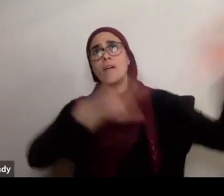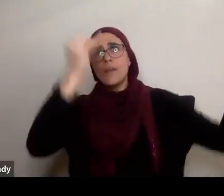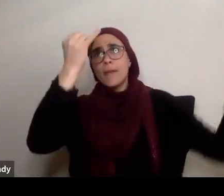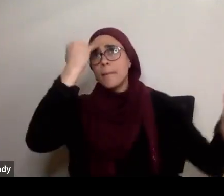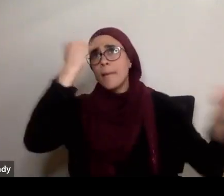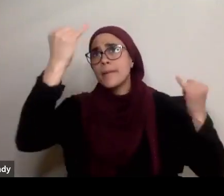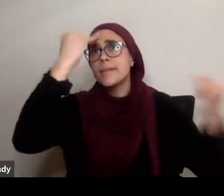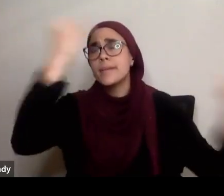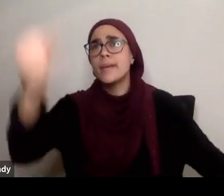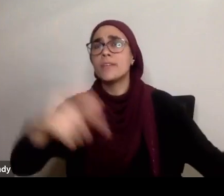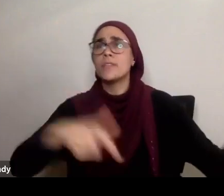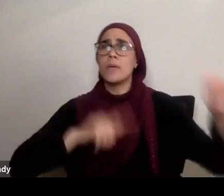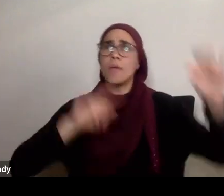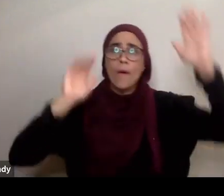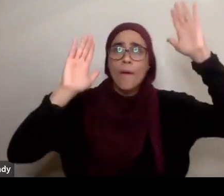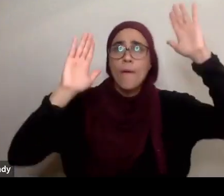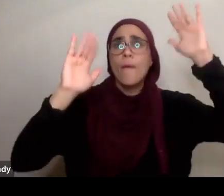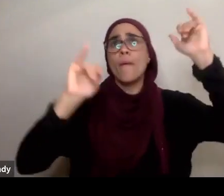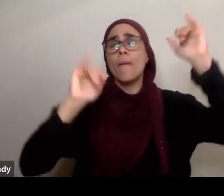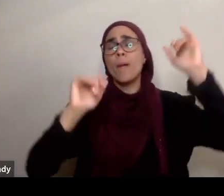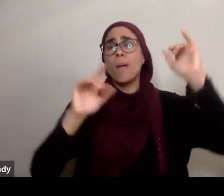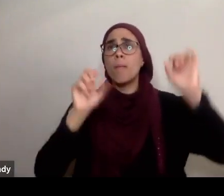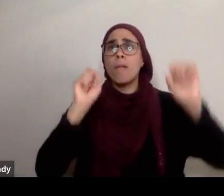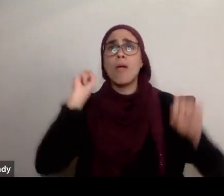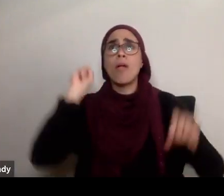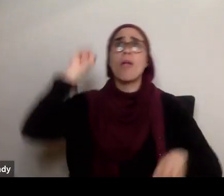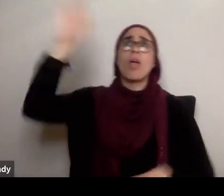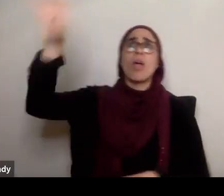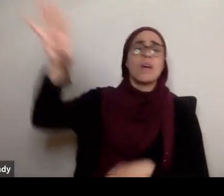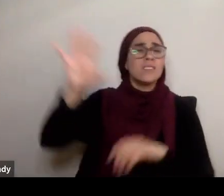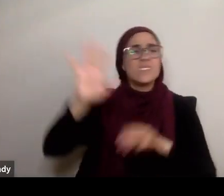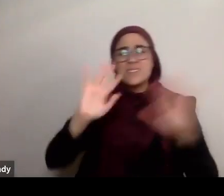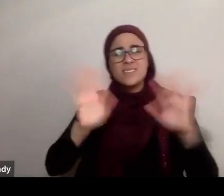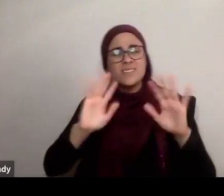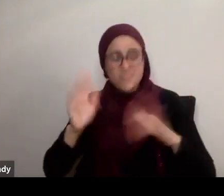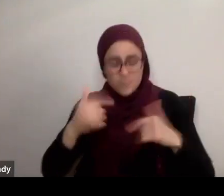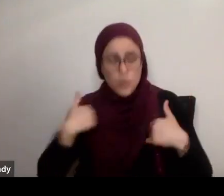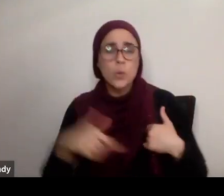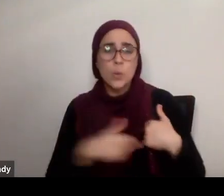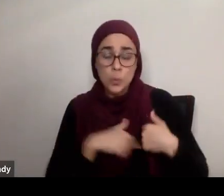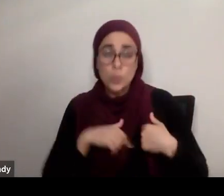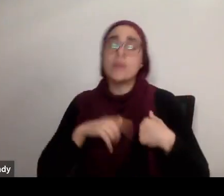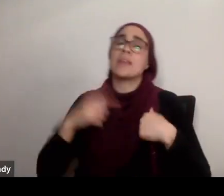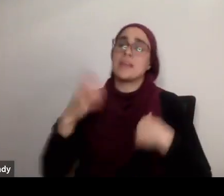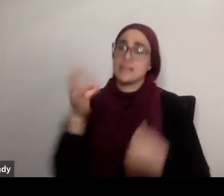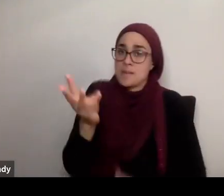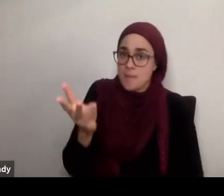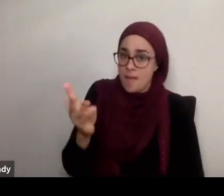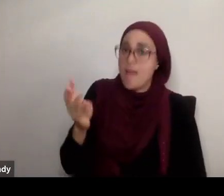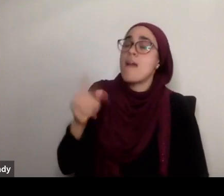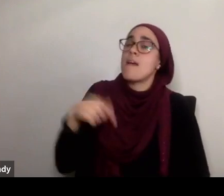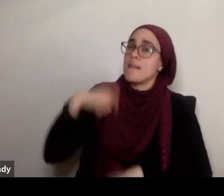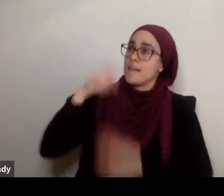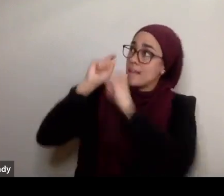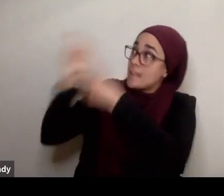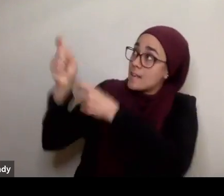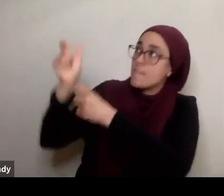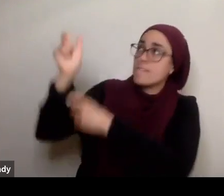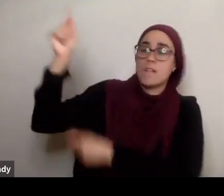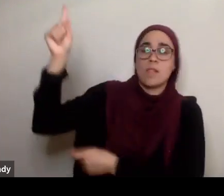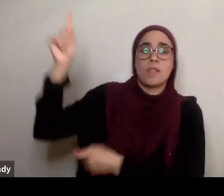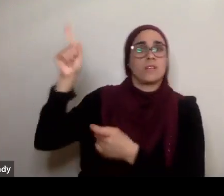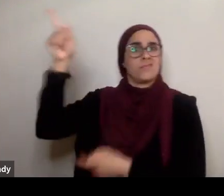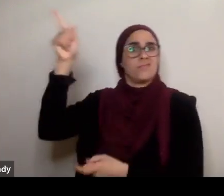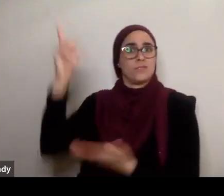and then we throw them onto this non-existent being. No, no, no, no. We are giving Allah who exists what Allah deserves.